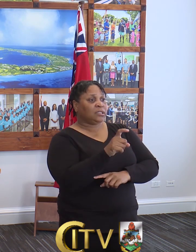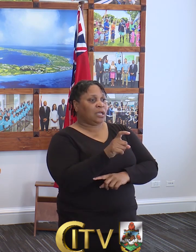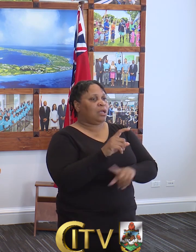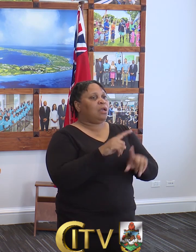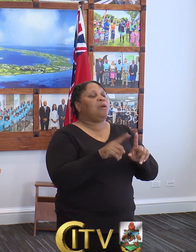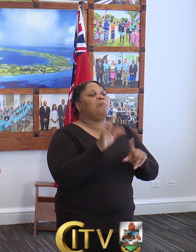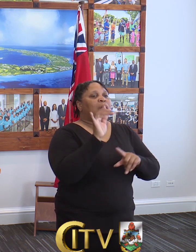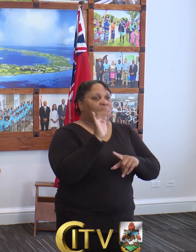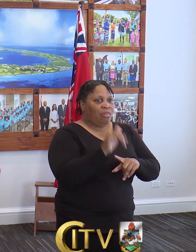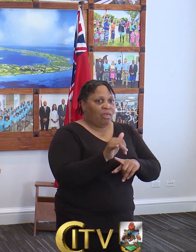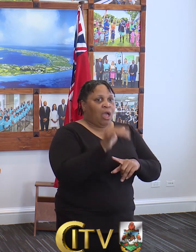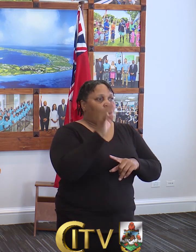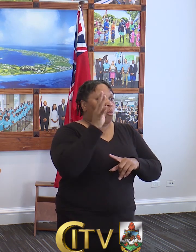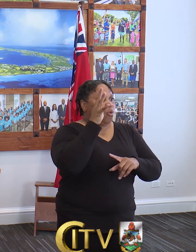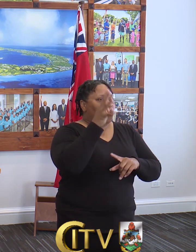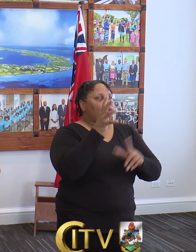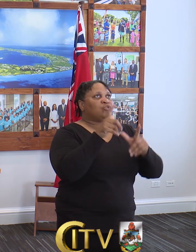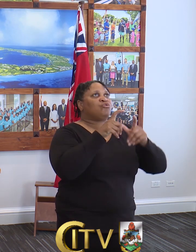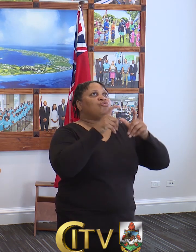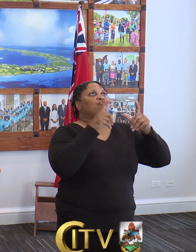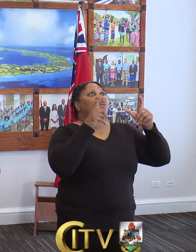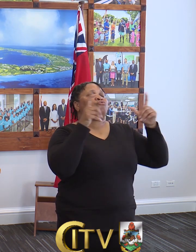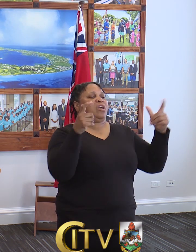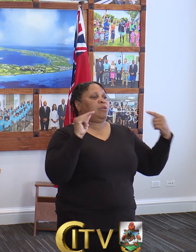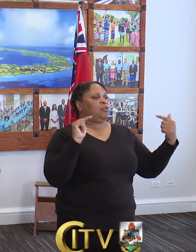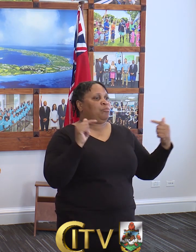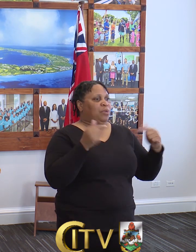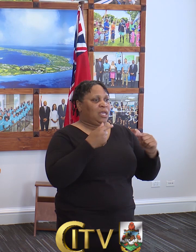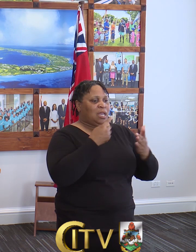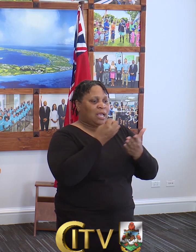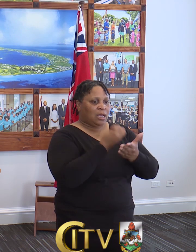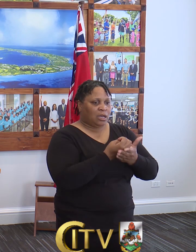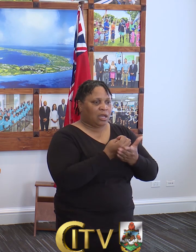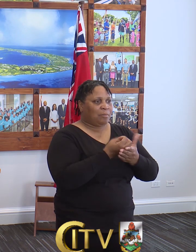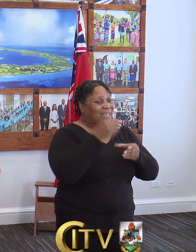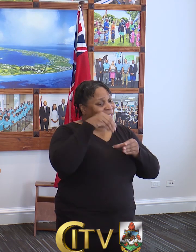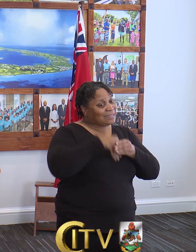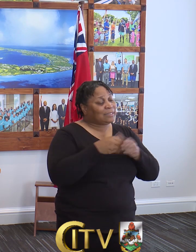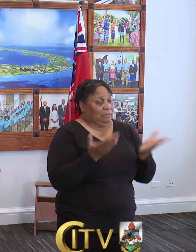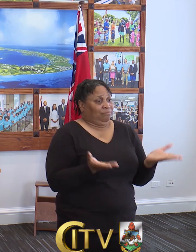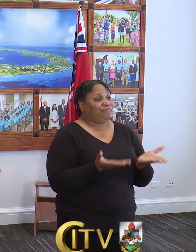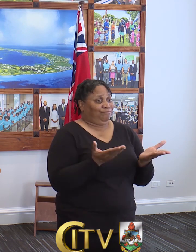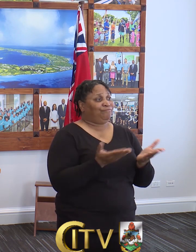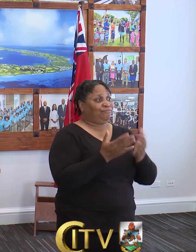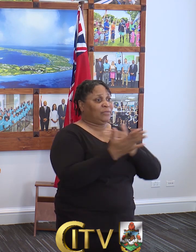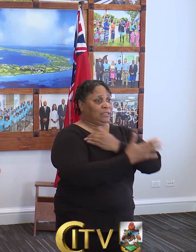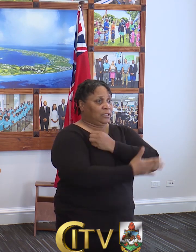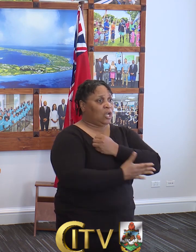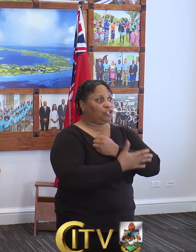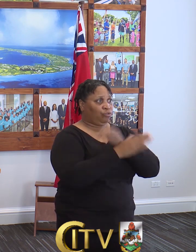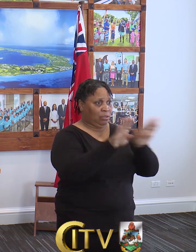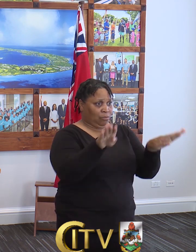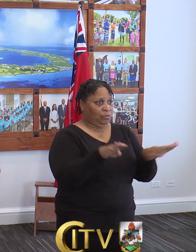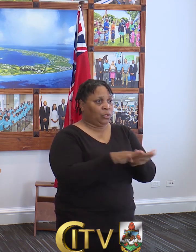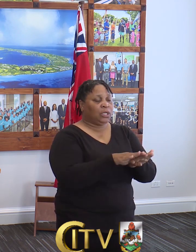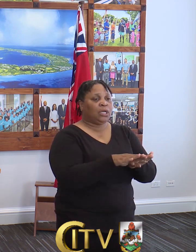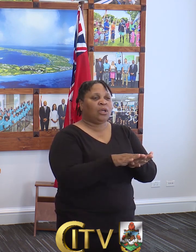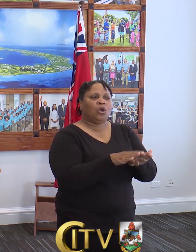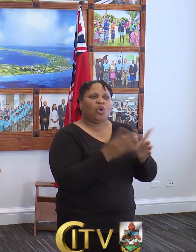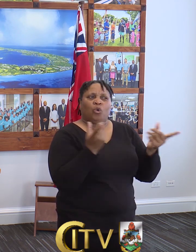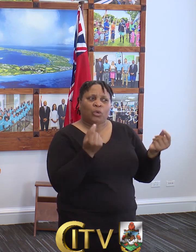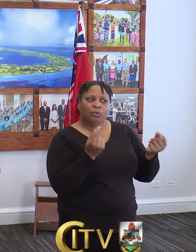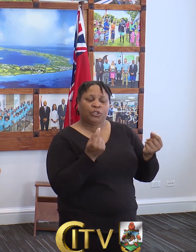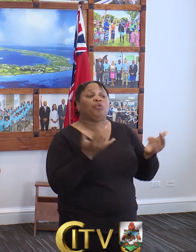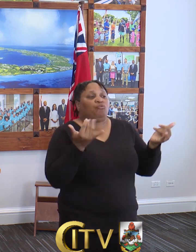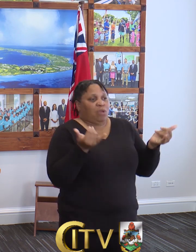But that will cause incredible pain and economic pain inside of this country. So what do we do? Right